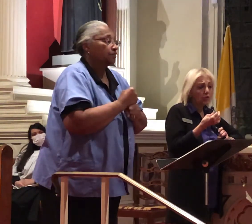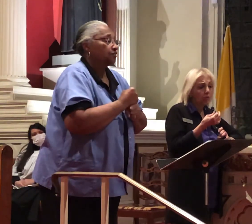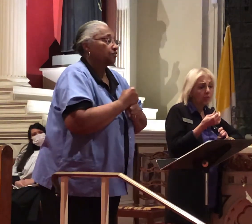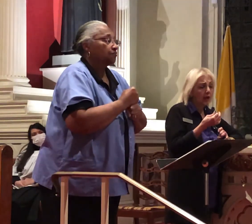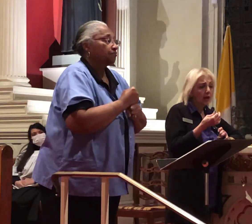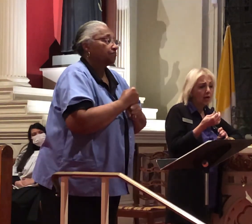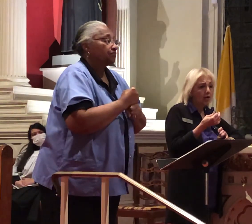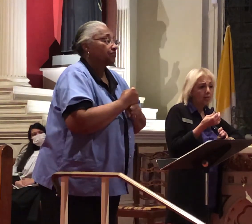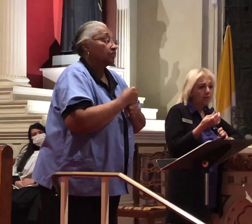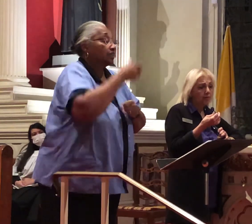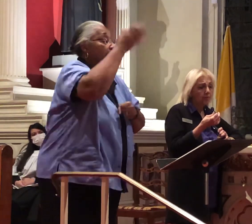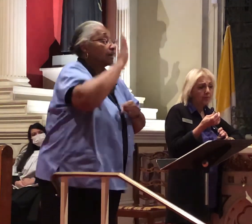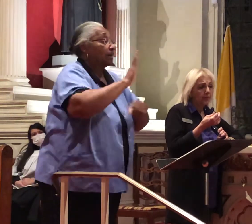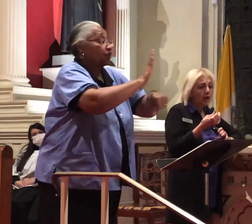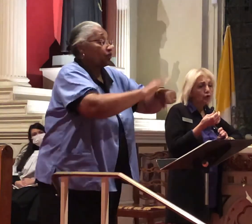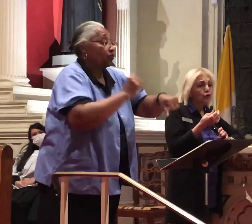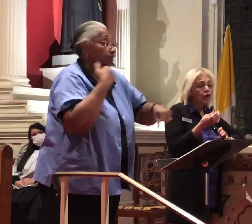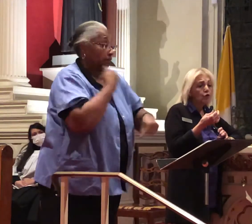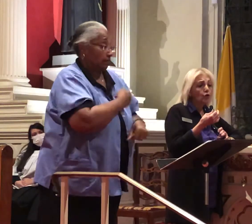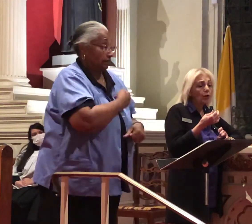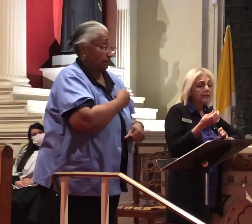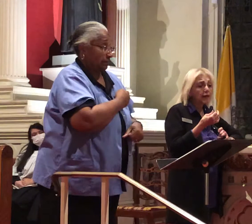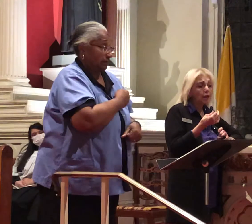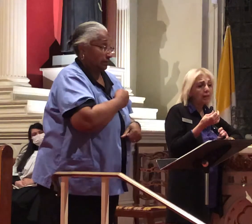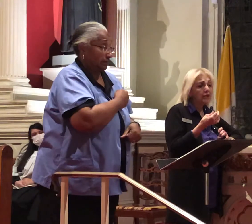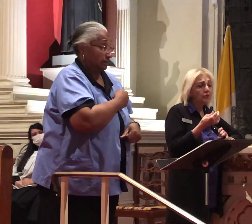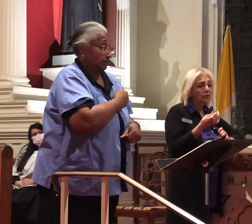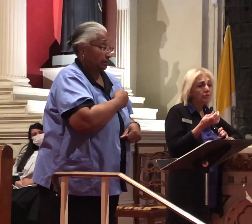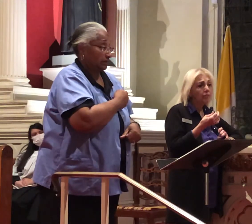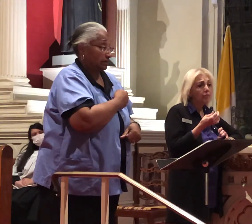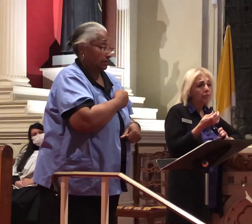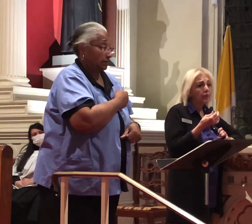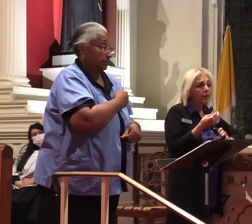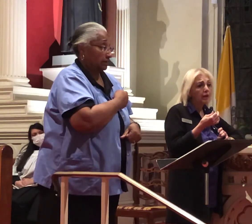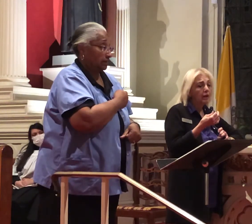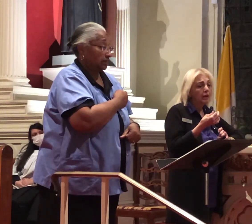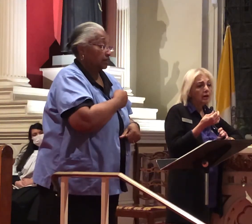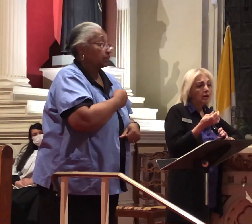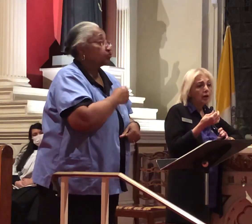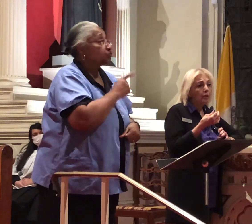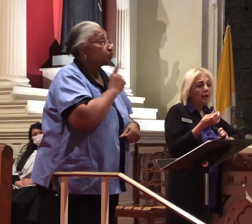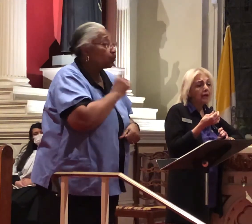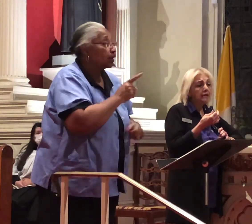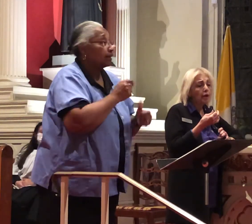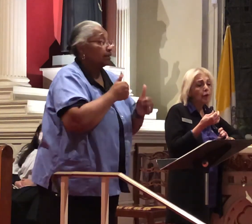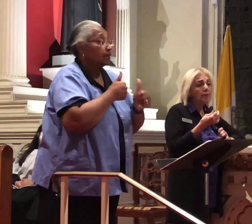where God is calling us to be true disciples